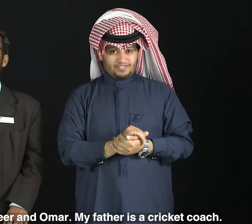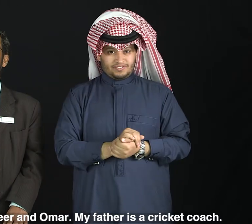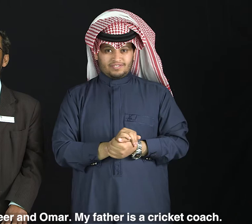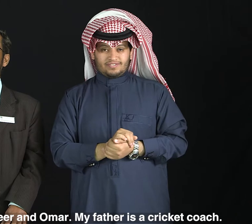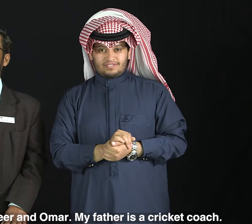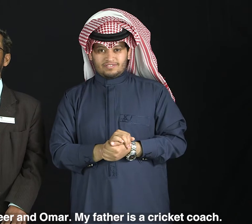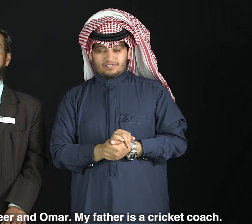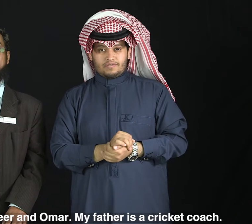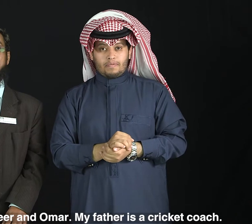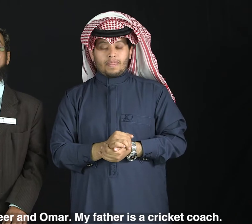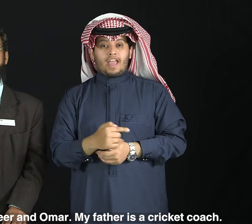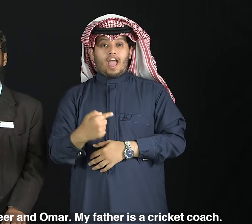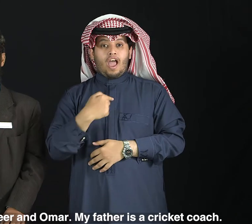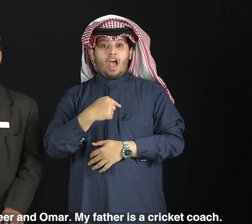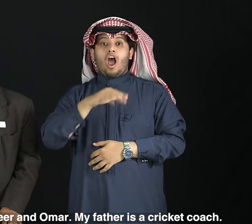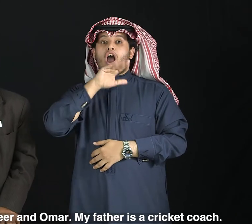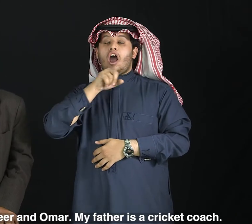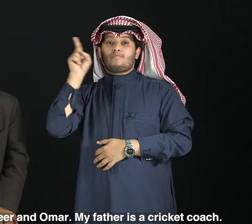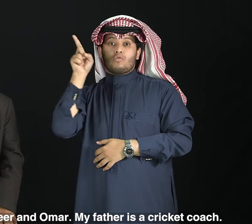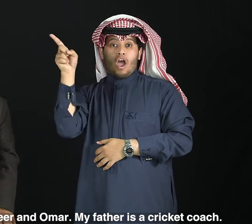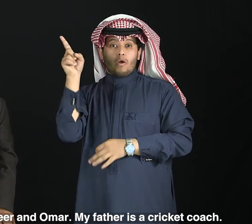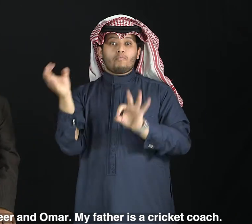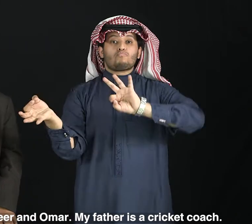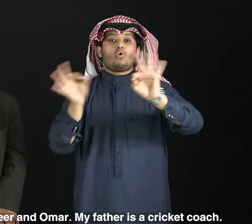My father is a cricket coach.